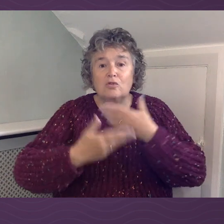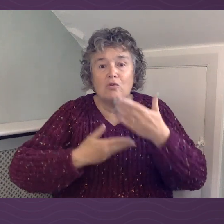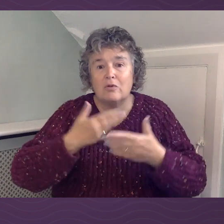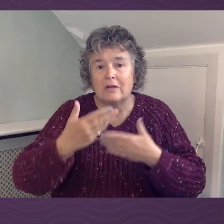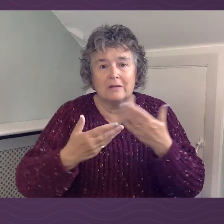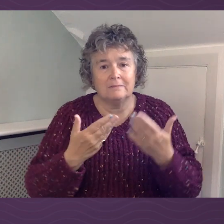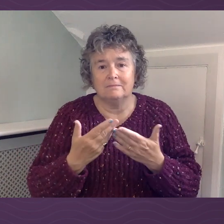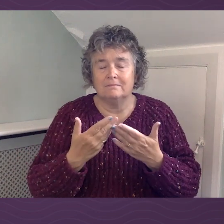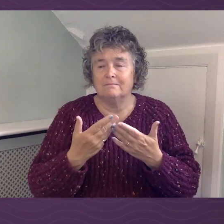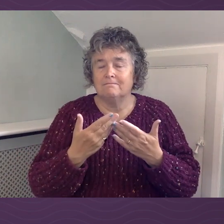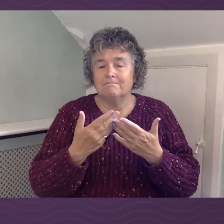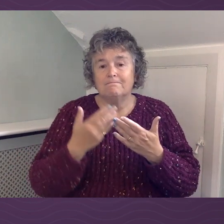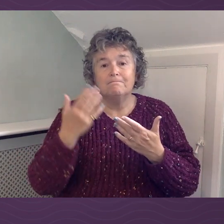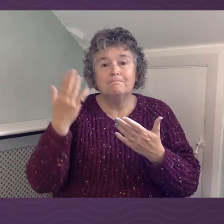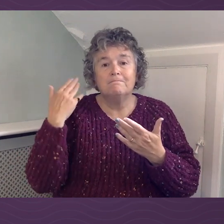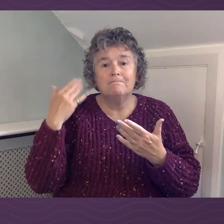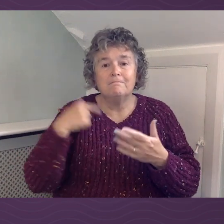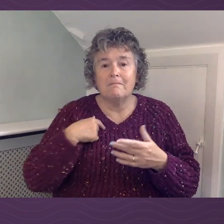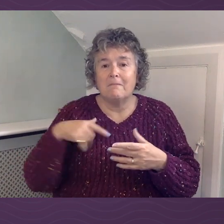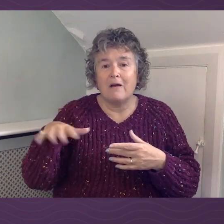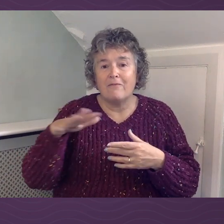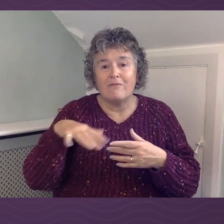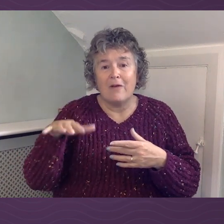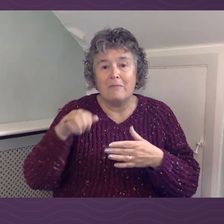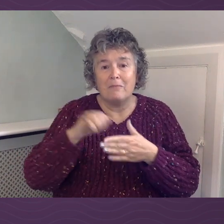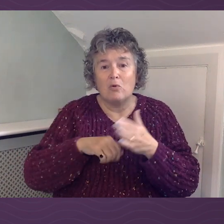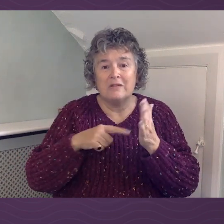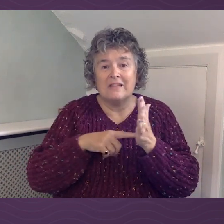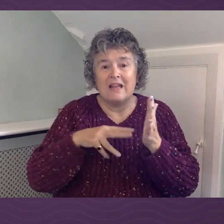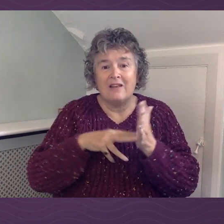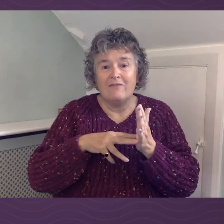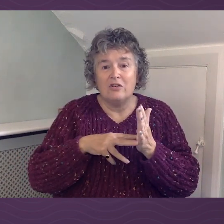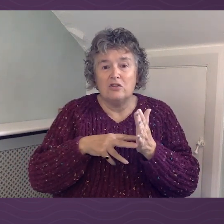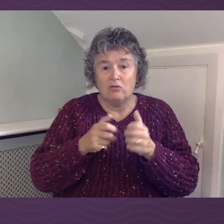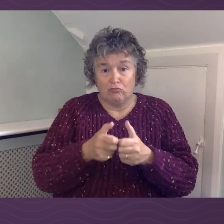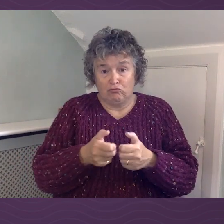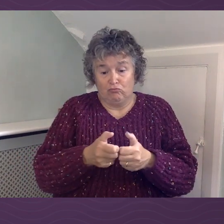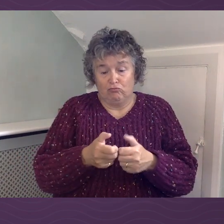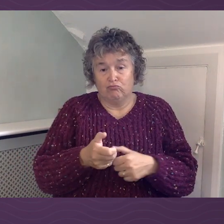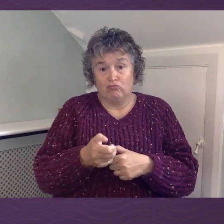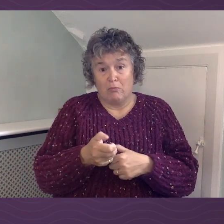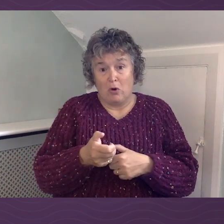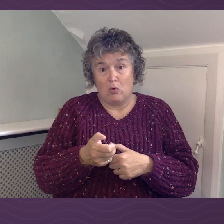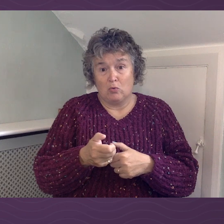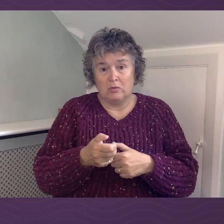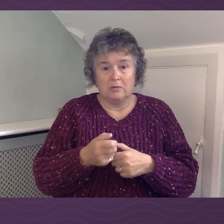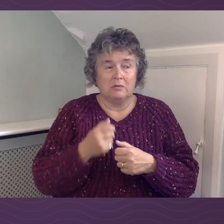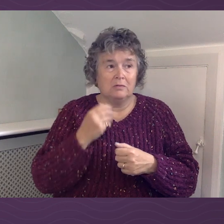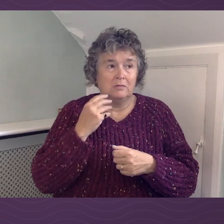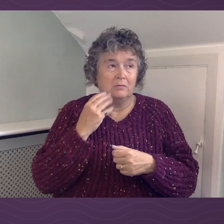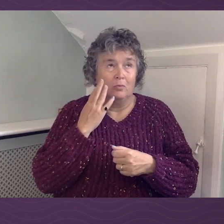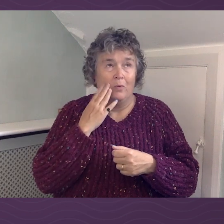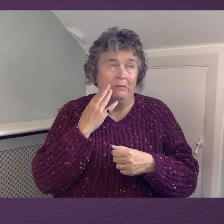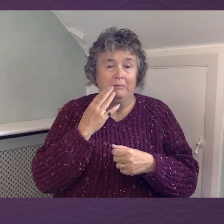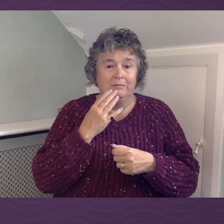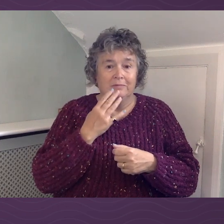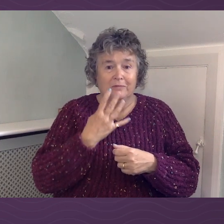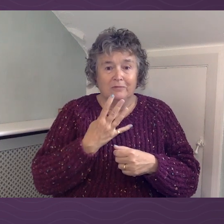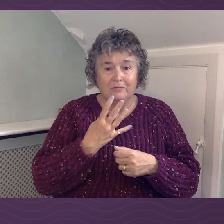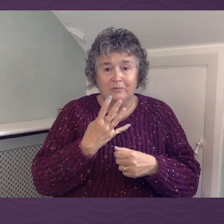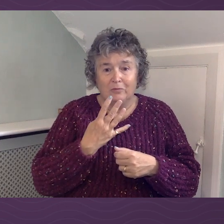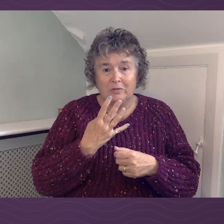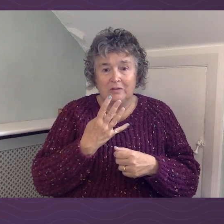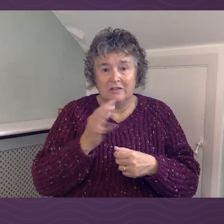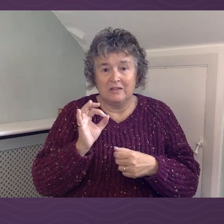time my family finally upgraded to a TV of remote control. This was like in the 1980s, so we're talking a long time ago.